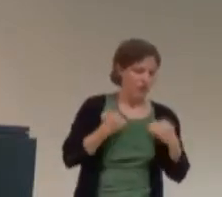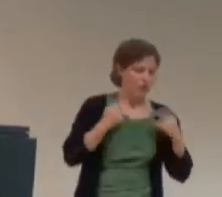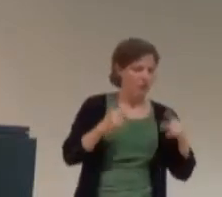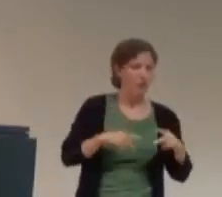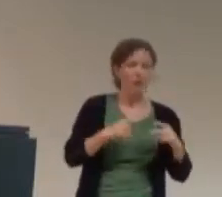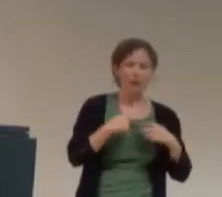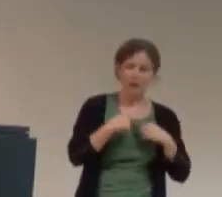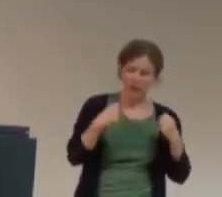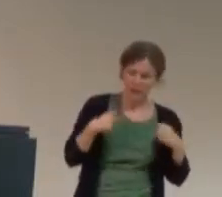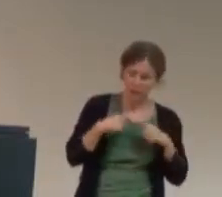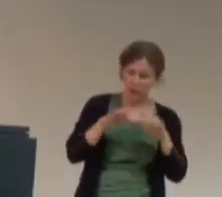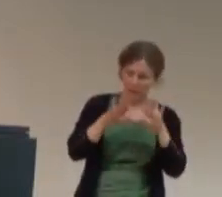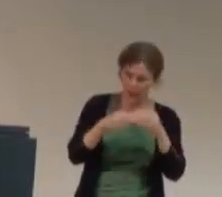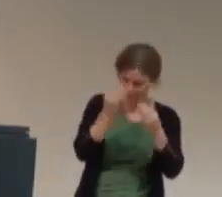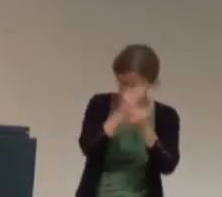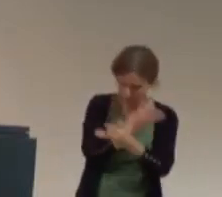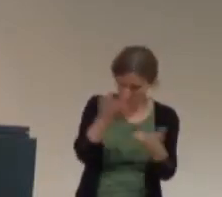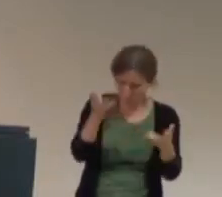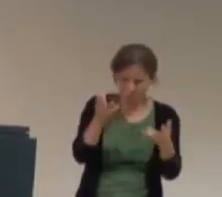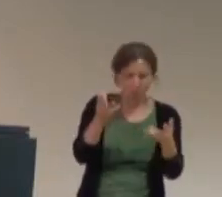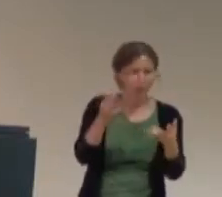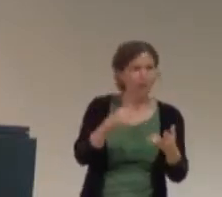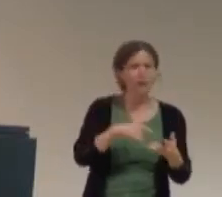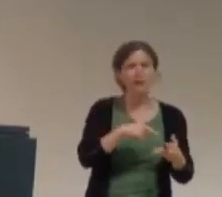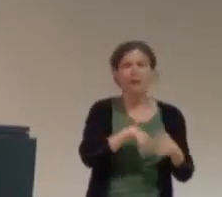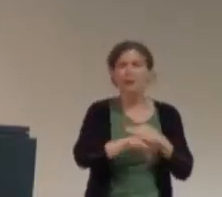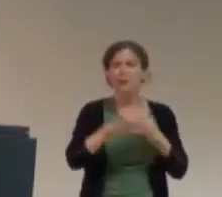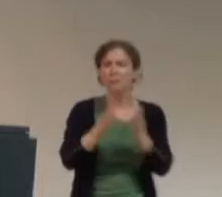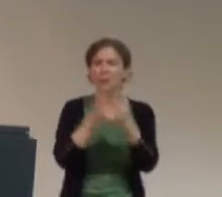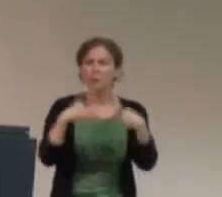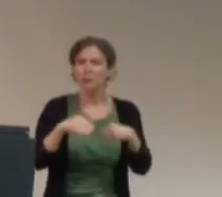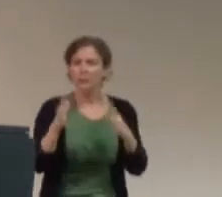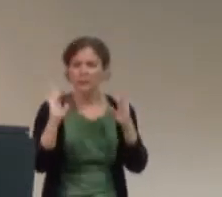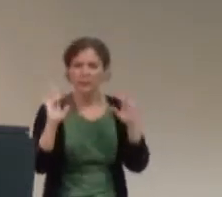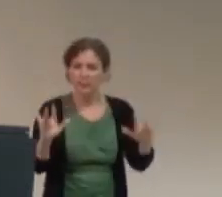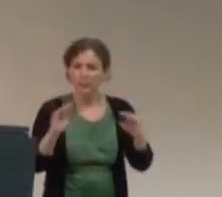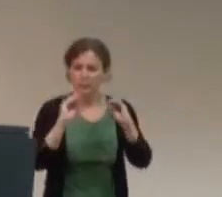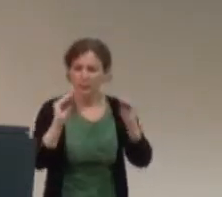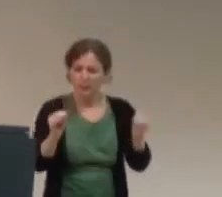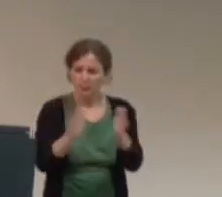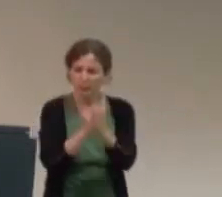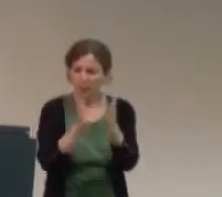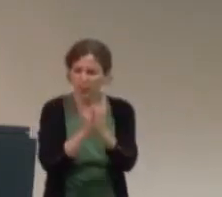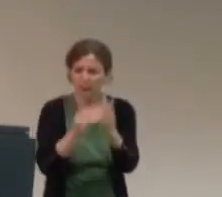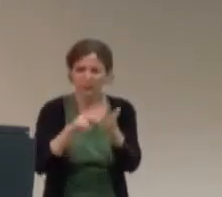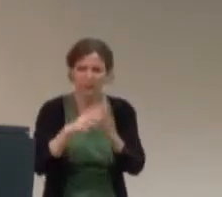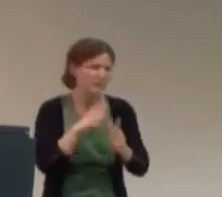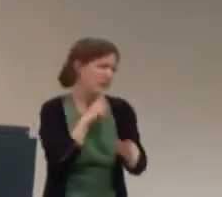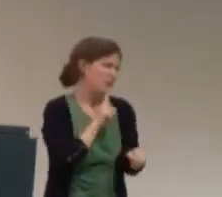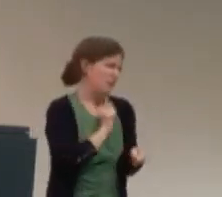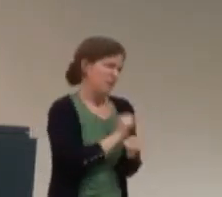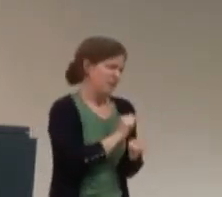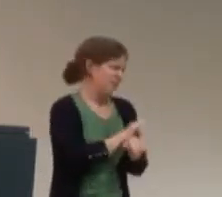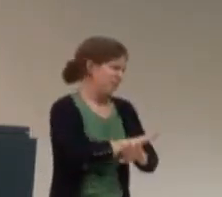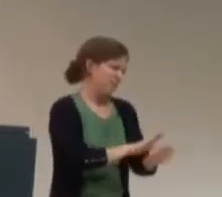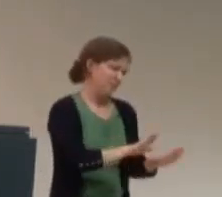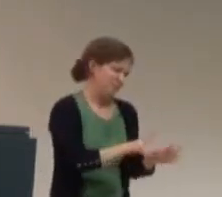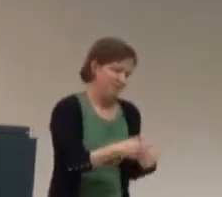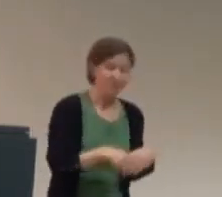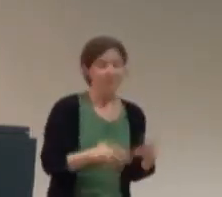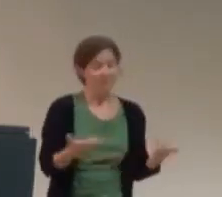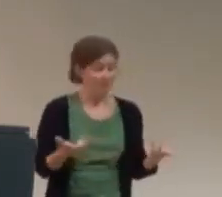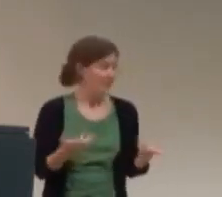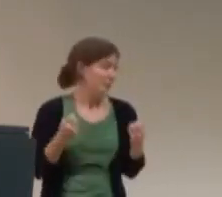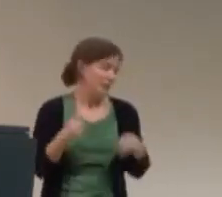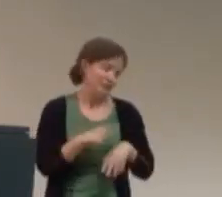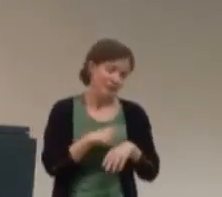saying, I came out to my family, they went to the bookstore, there's no books on this. So they assumed it isn't real. So, uh,